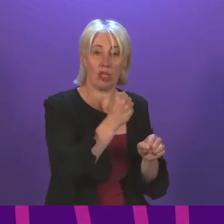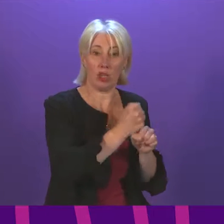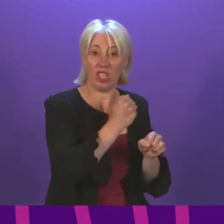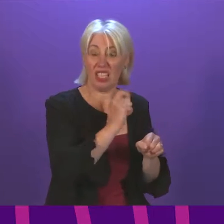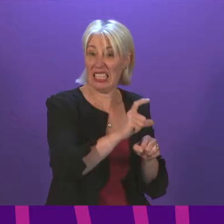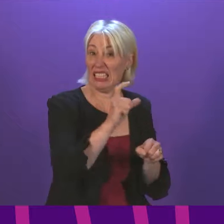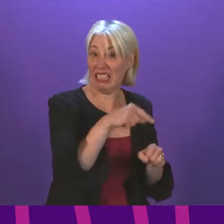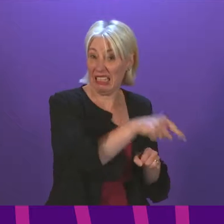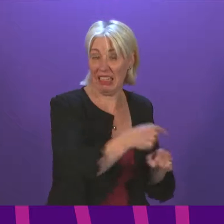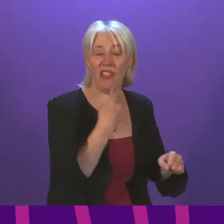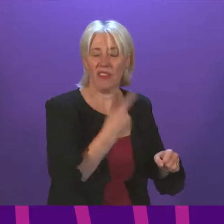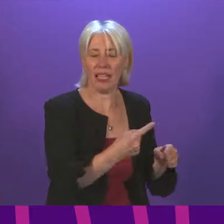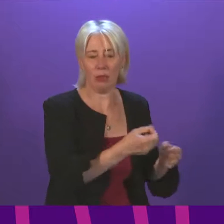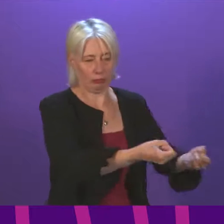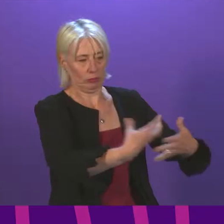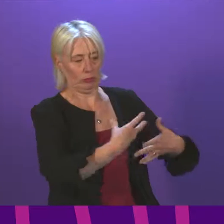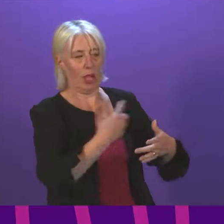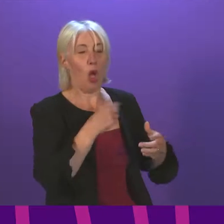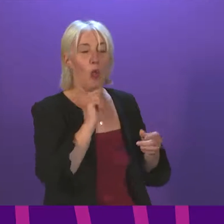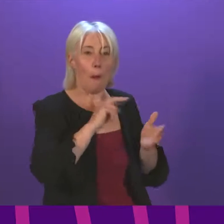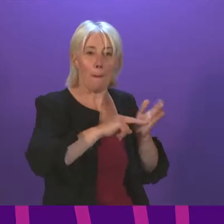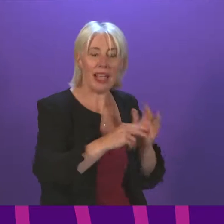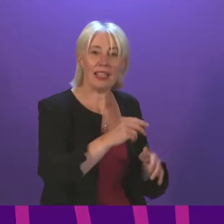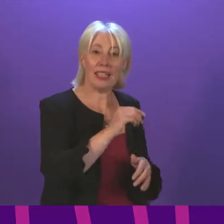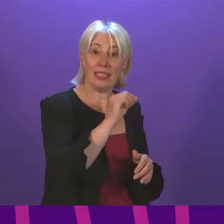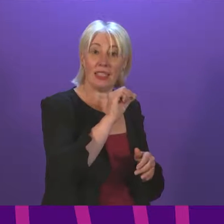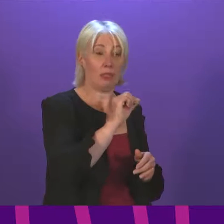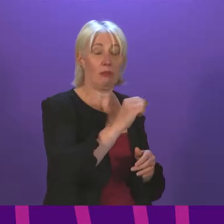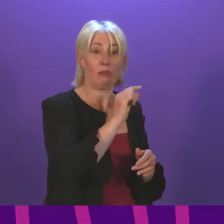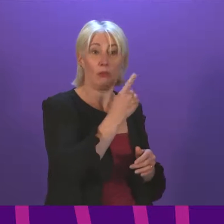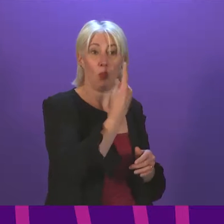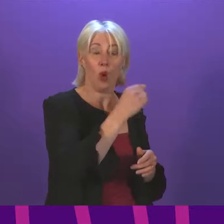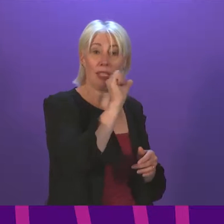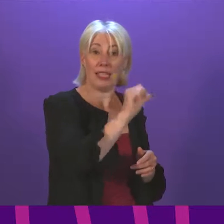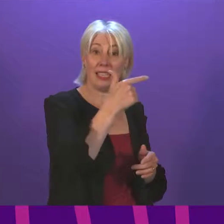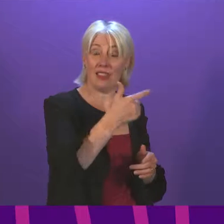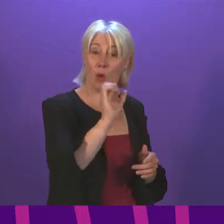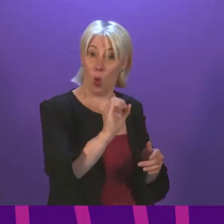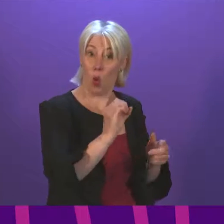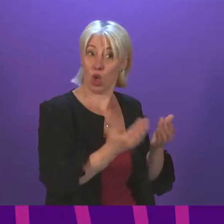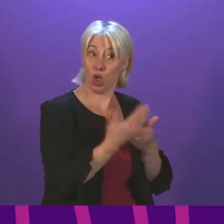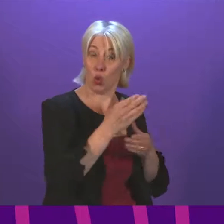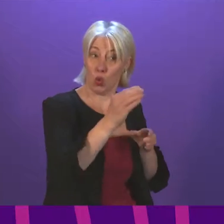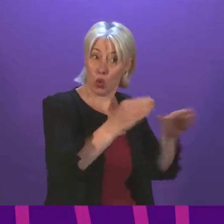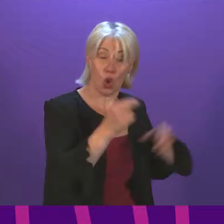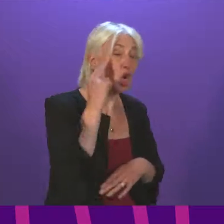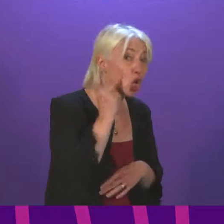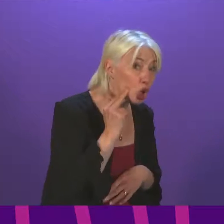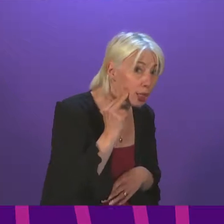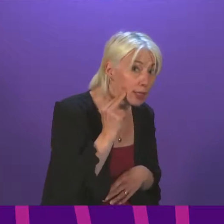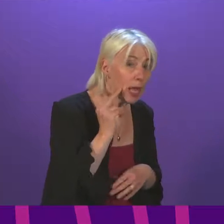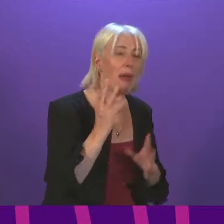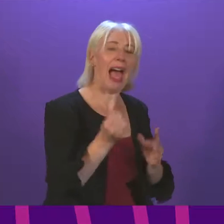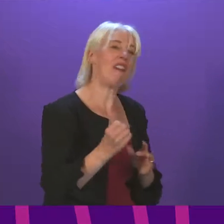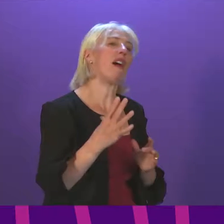Clyde advised me that they have taken steps to bring on board 670 newly qualified nurses. Of this, 573 are already in